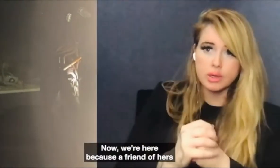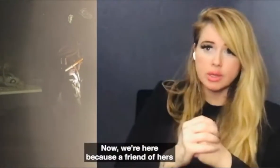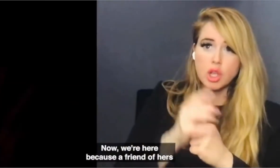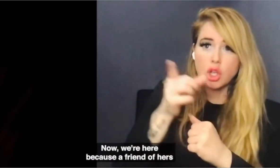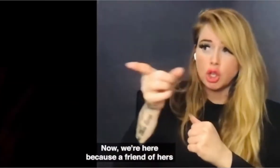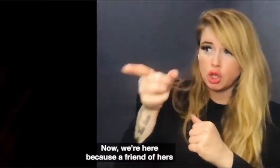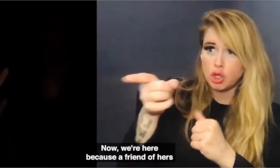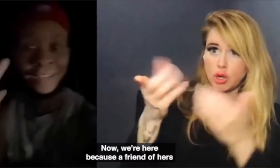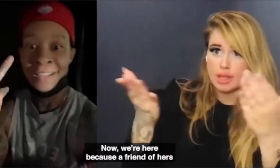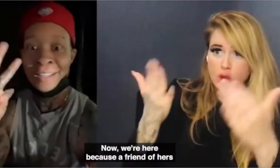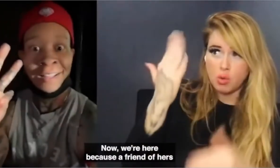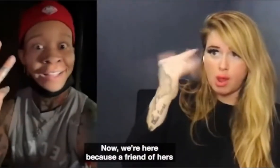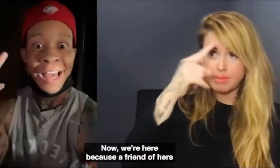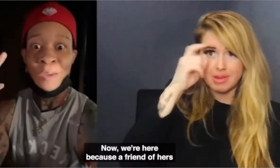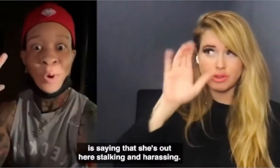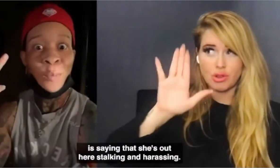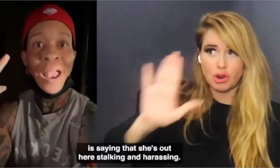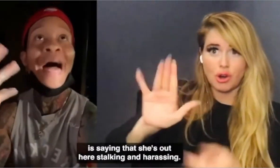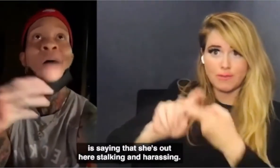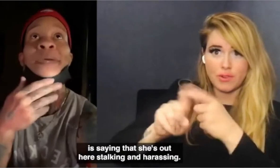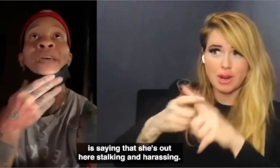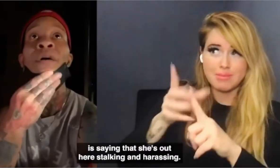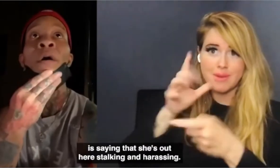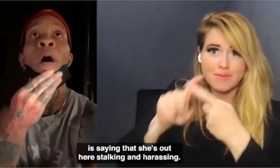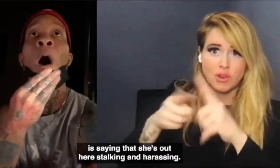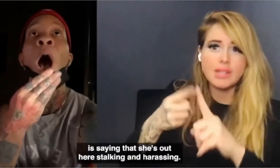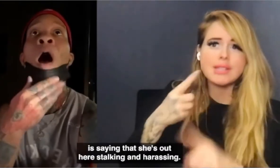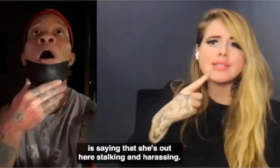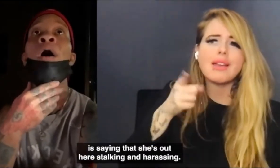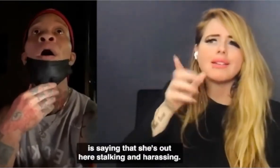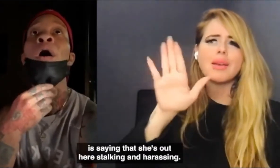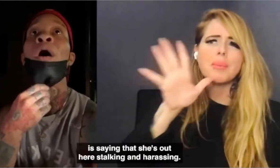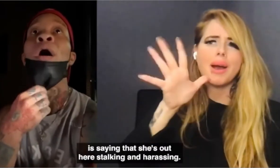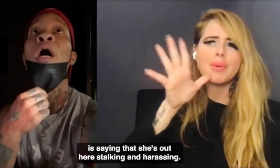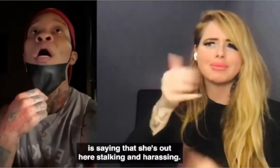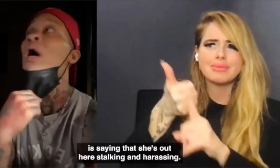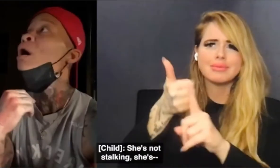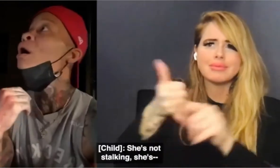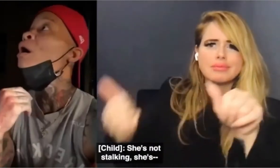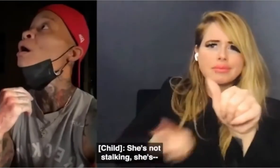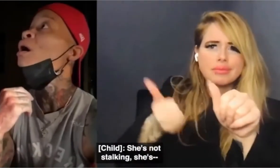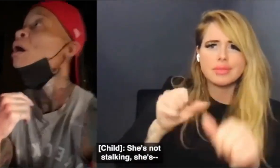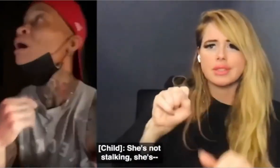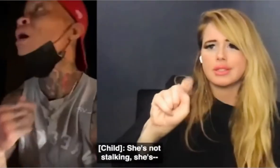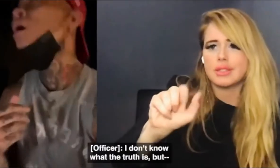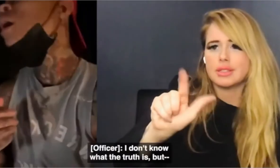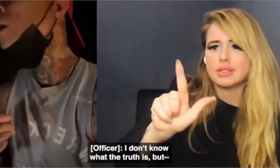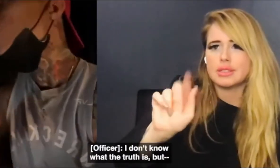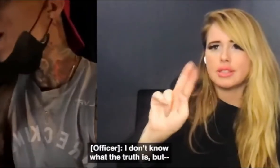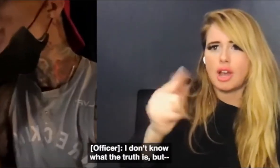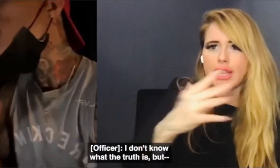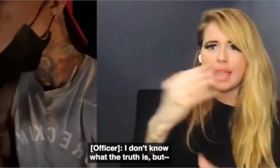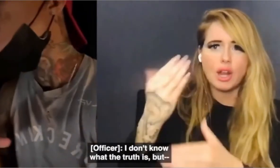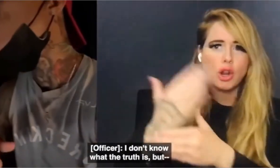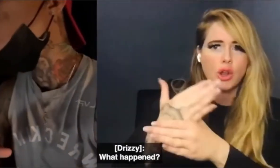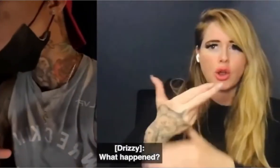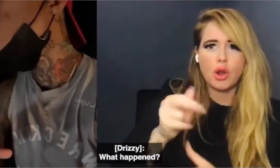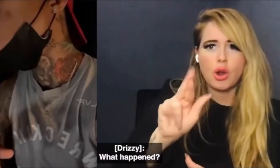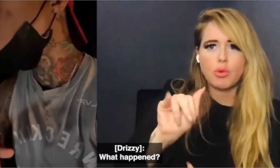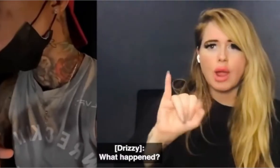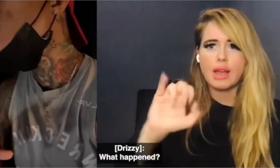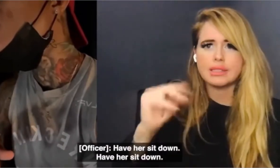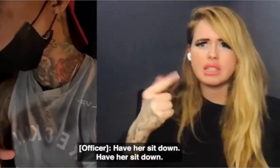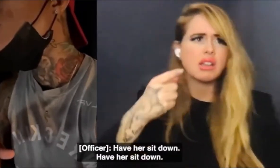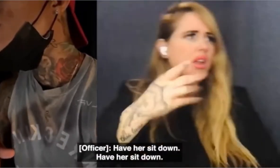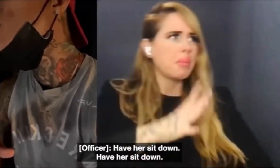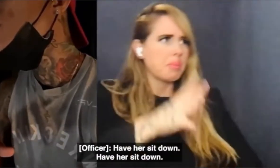Now, you're here because a friend of hers is saying she's out here stalking and harassing. She's not stalking. She just needs... know what the truth is, but have